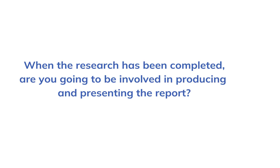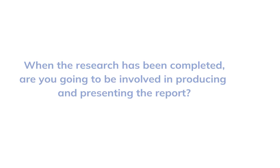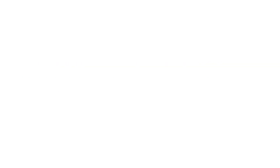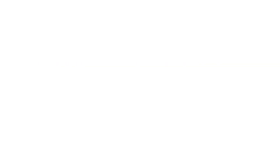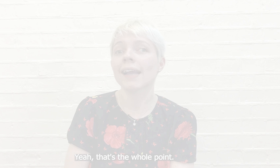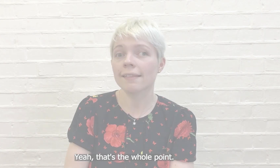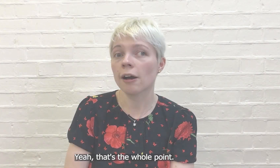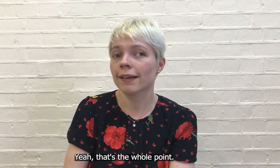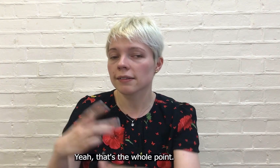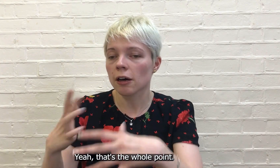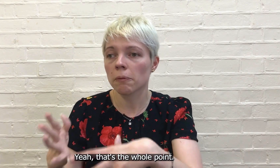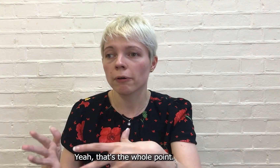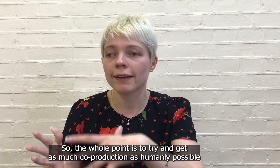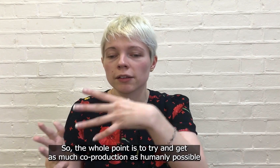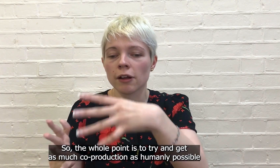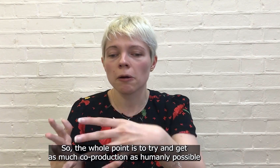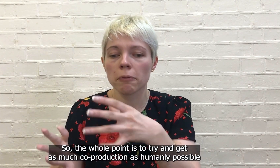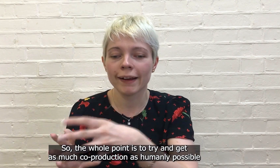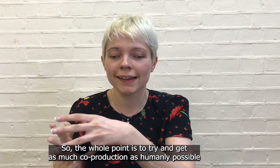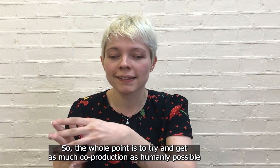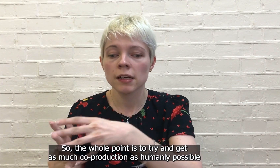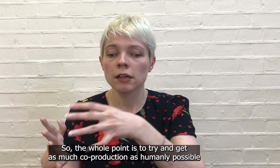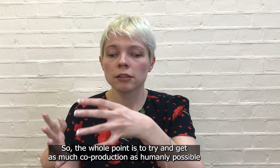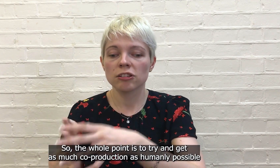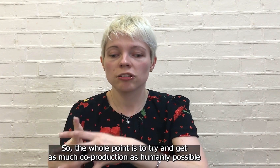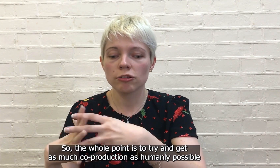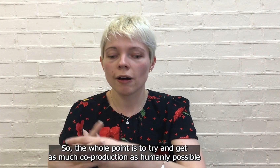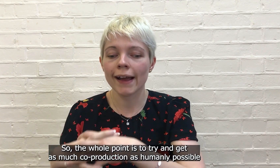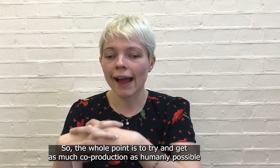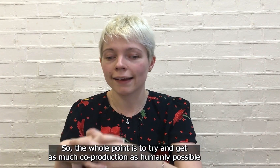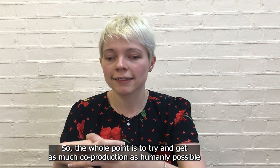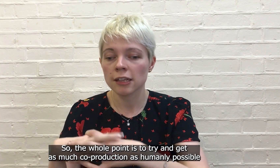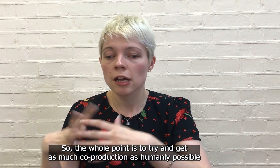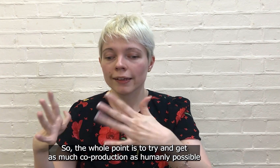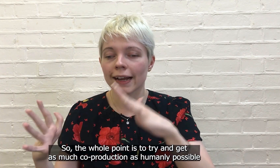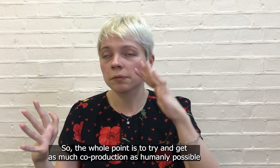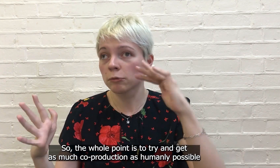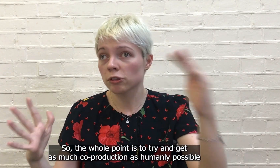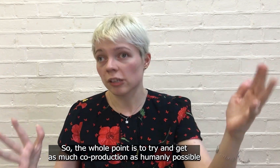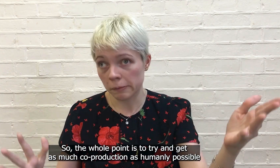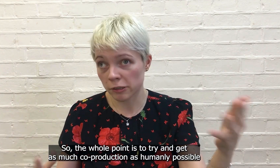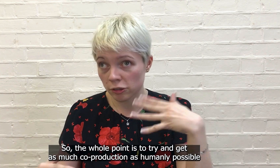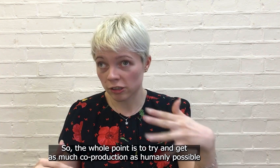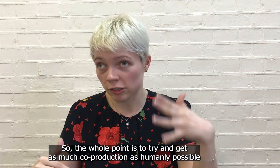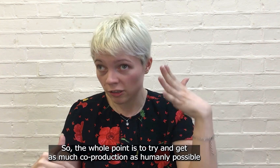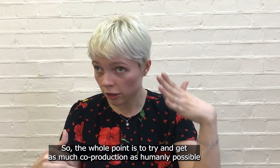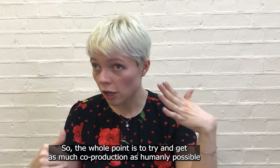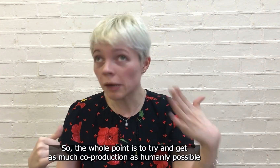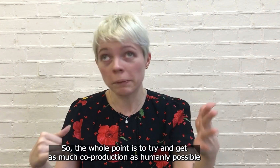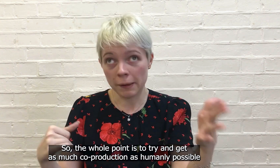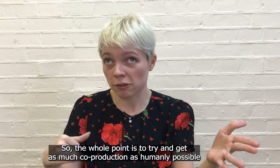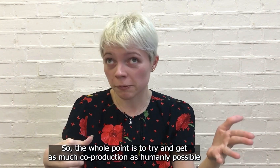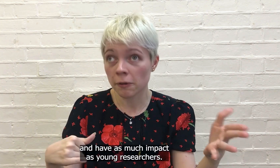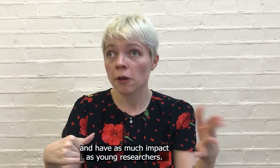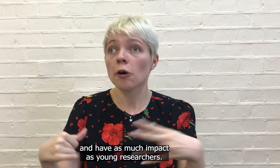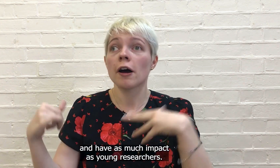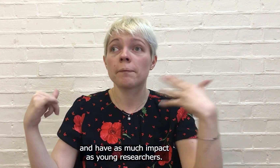yeah that's the whole point so the whole point is to try and get as much co-production as humanly possible and